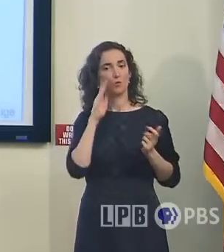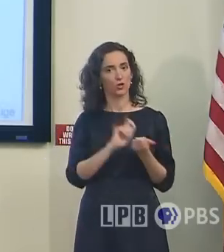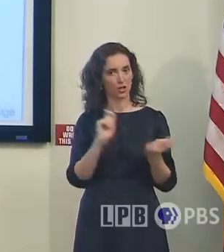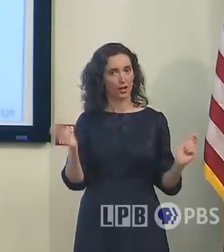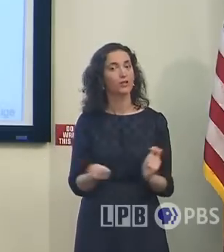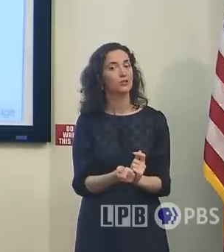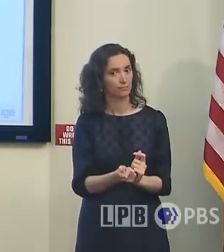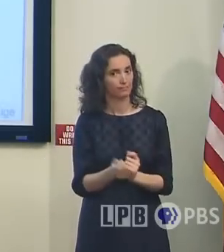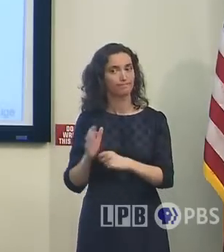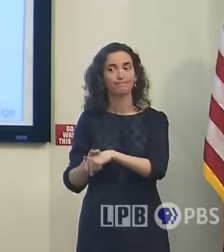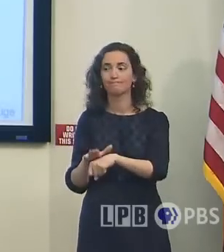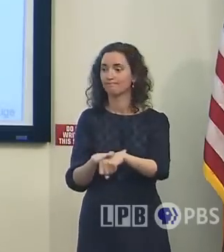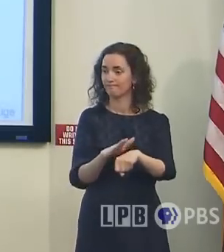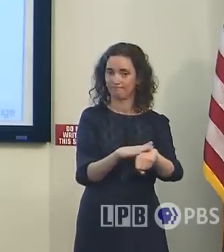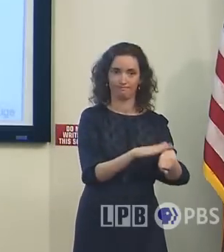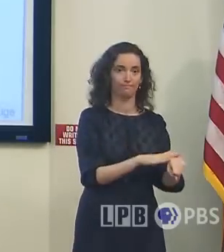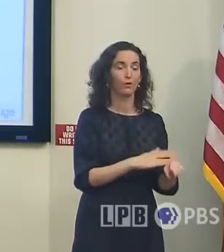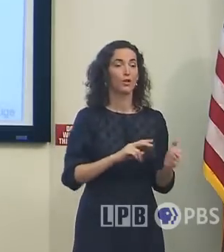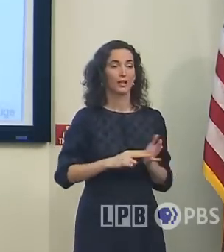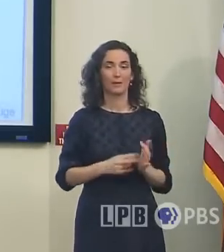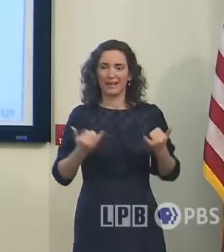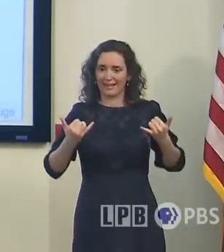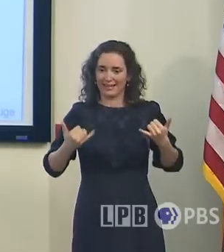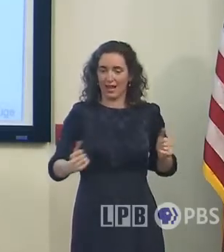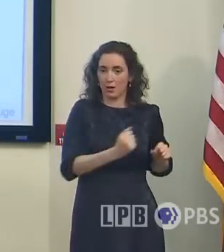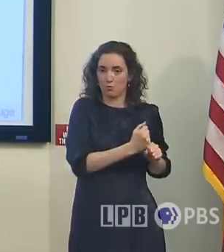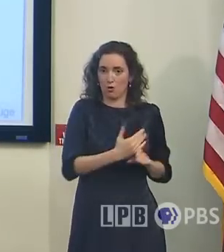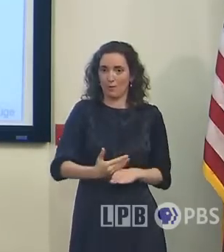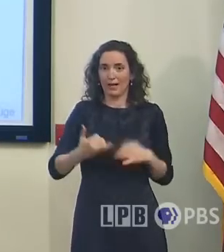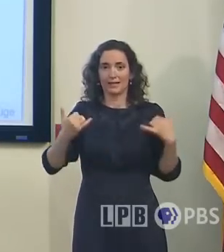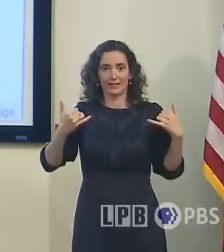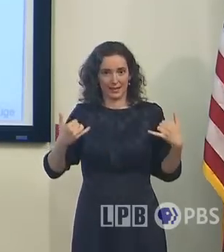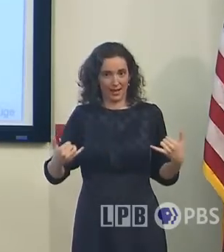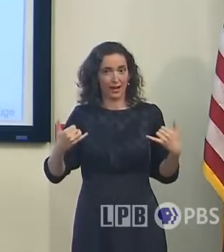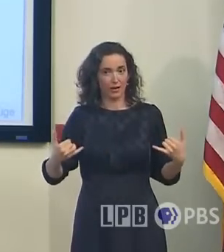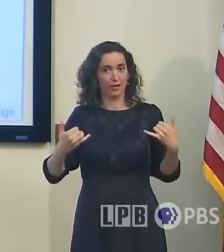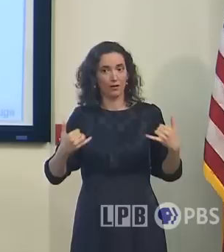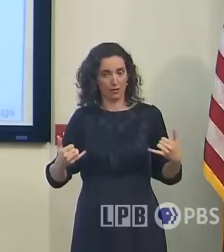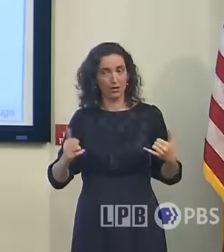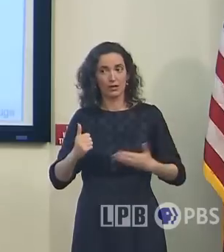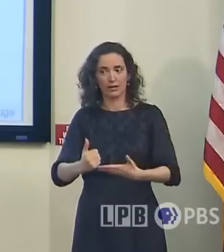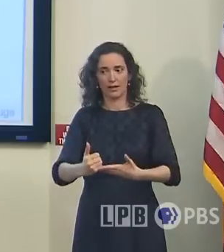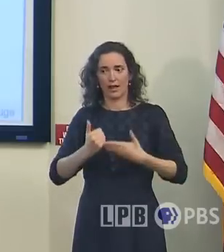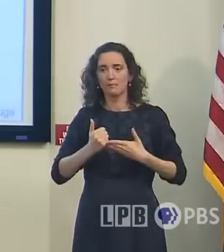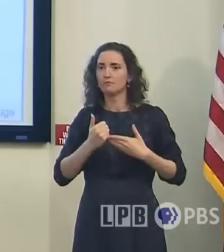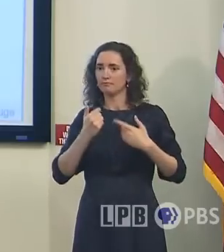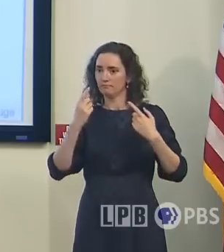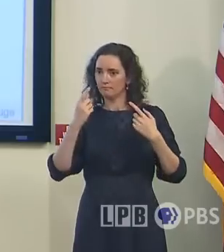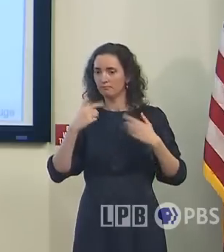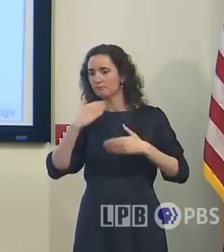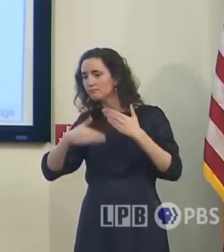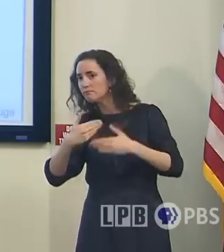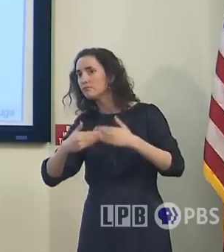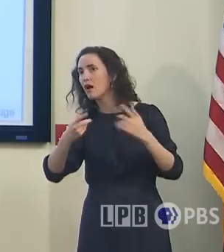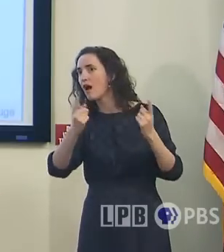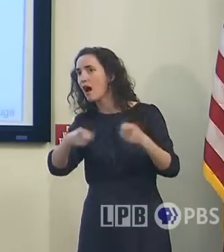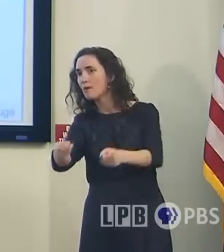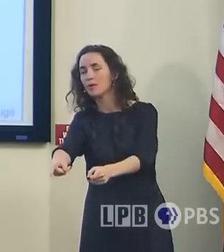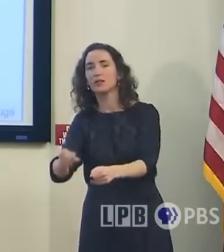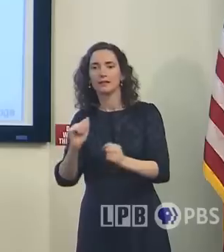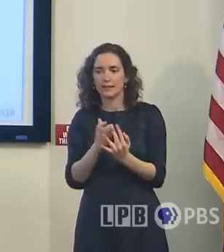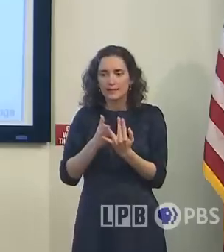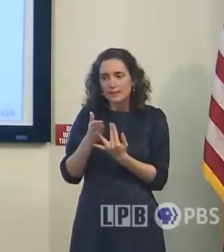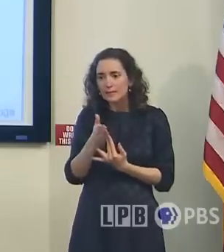the actions that you do now are what can prepare you to make sure that you can successfully navigate what Ida is going to throw at us.